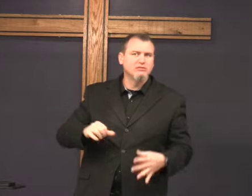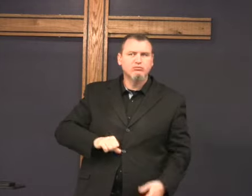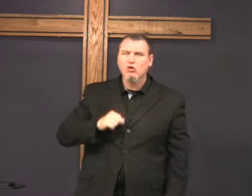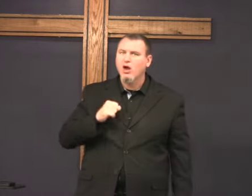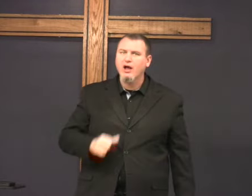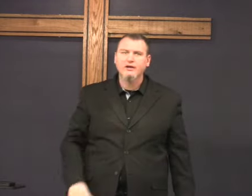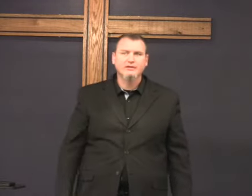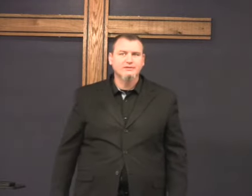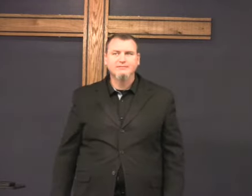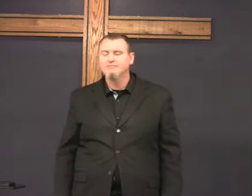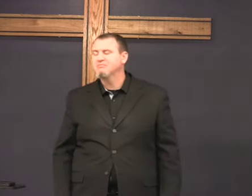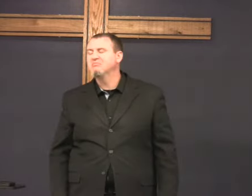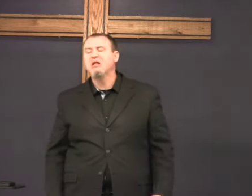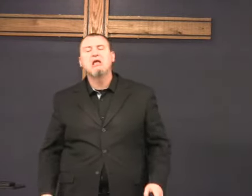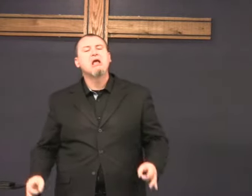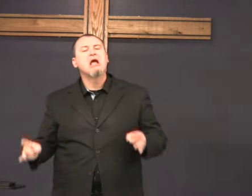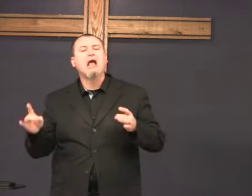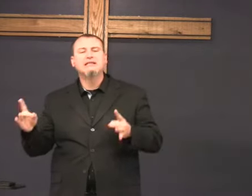God abominates the crowd.